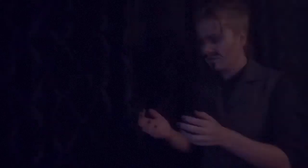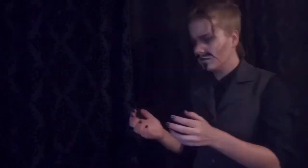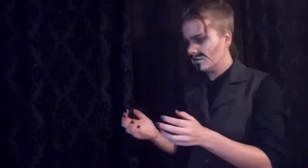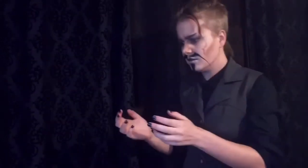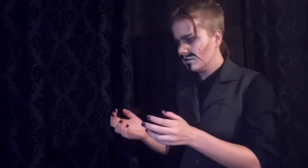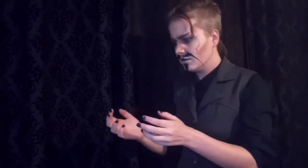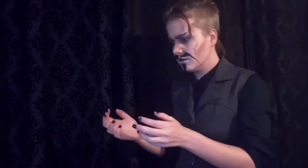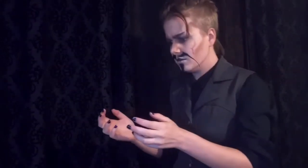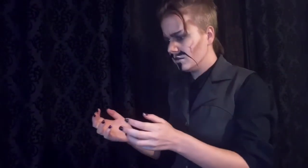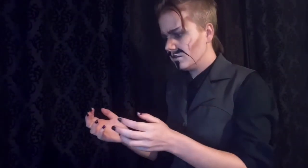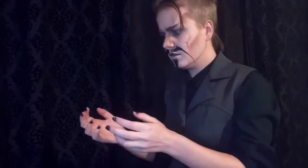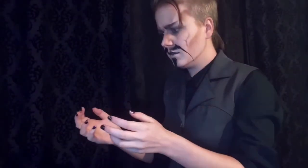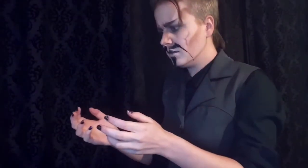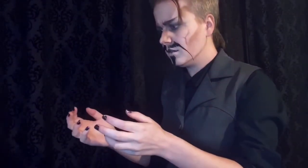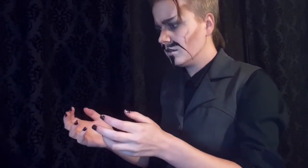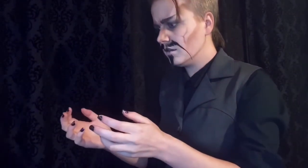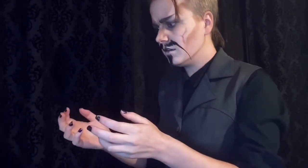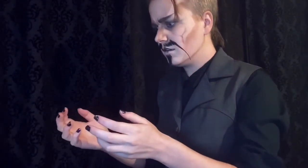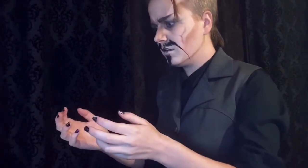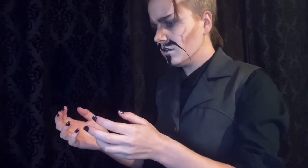All this running and shouting, what is it now, dear?